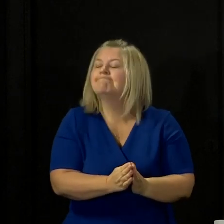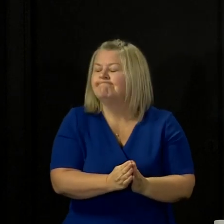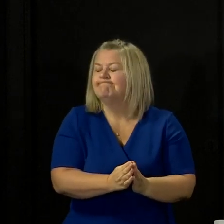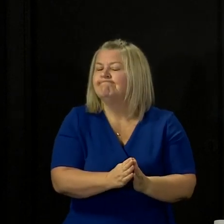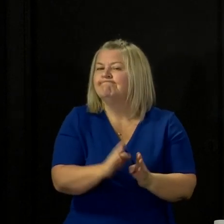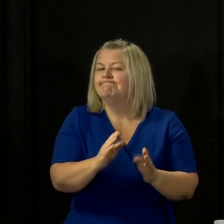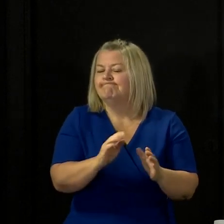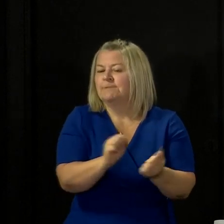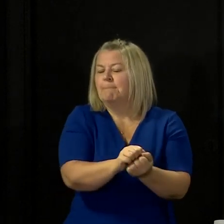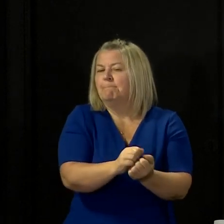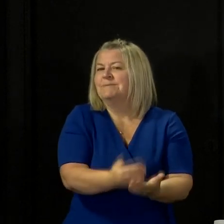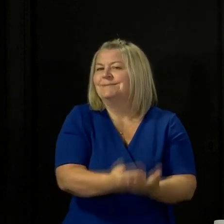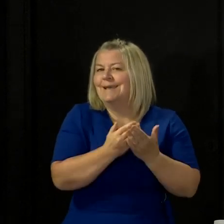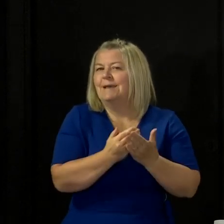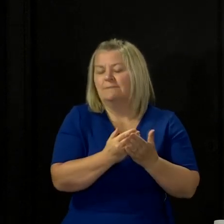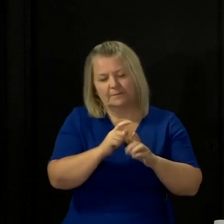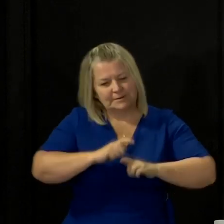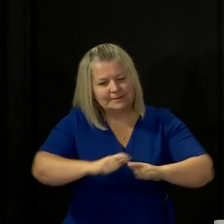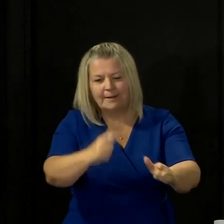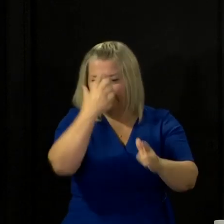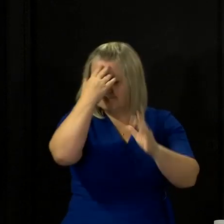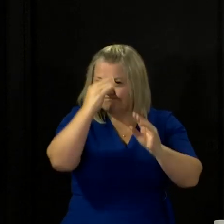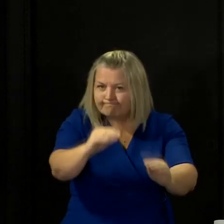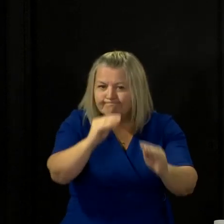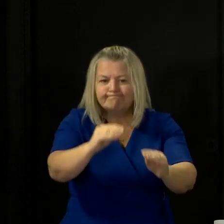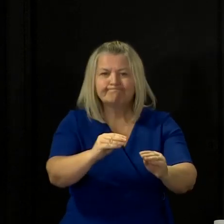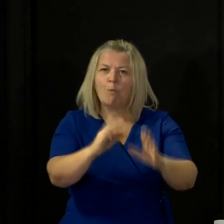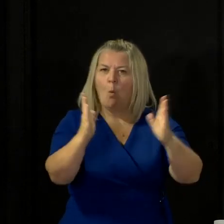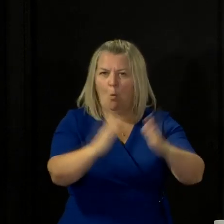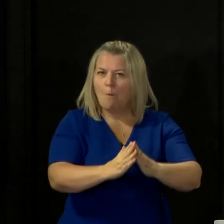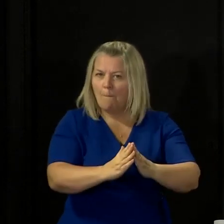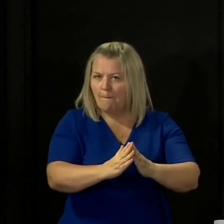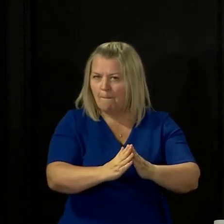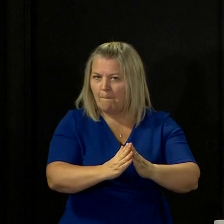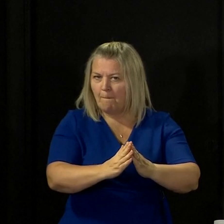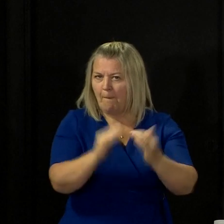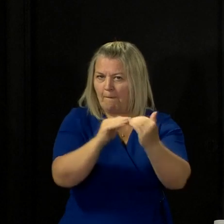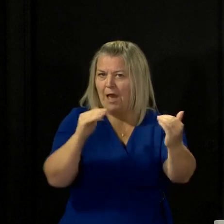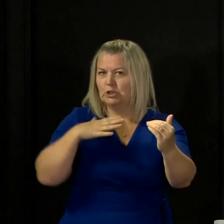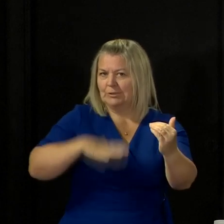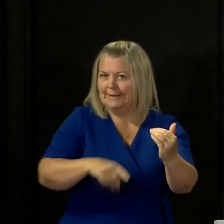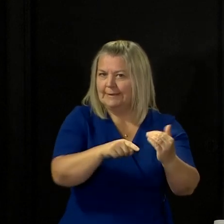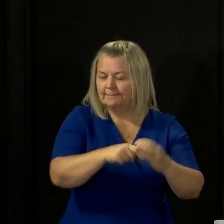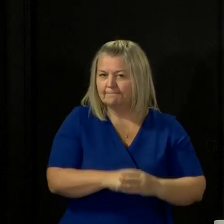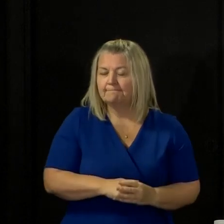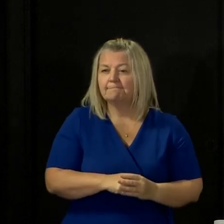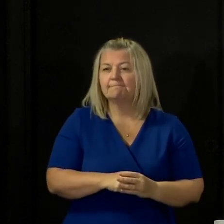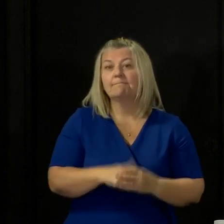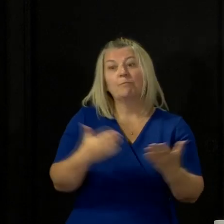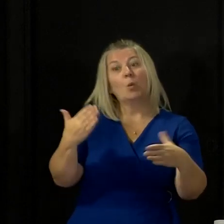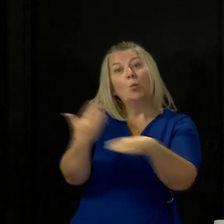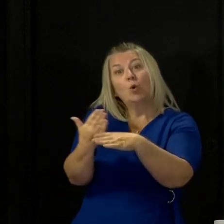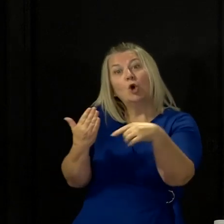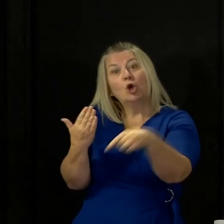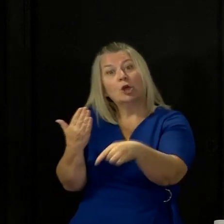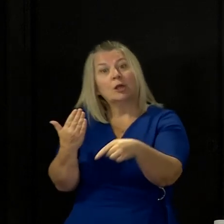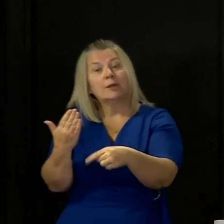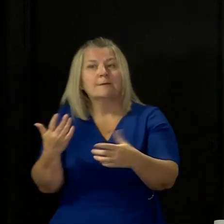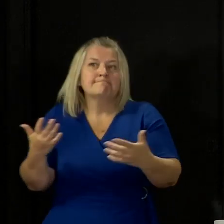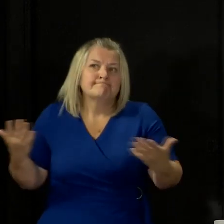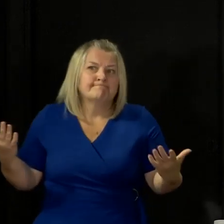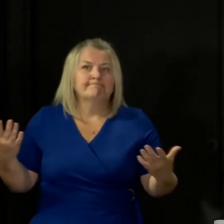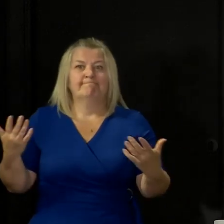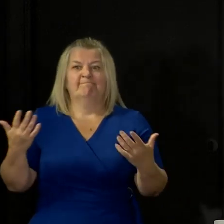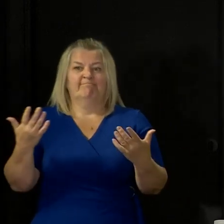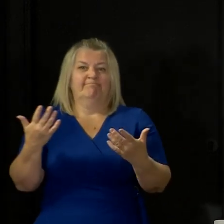receive education at home or in a way that best meets their needs. And in relation to work, of course, the starting point for everyone,